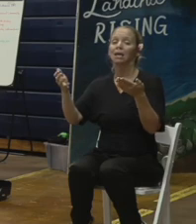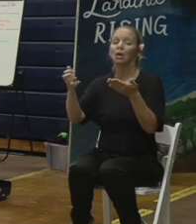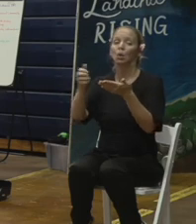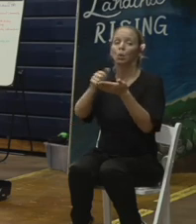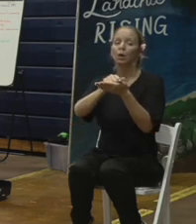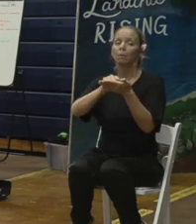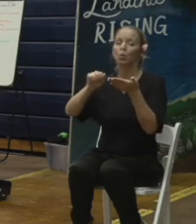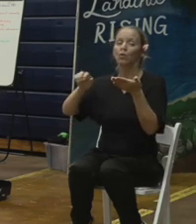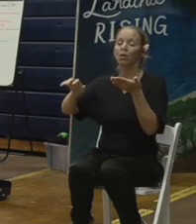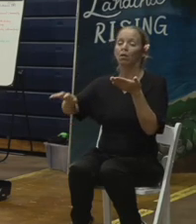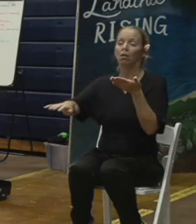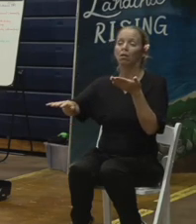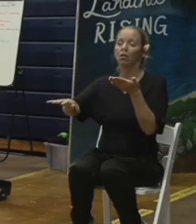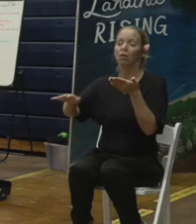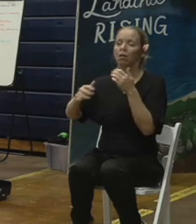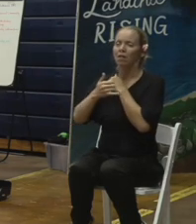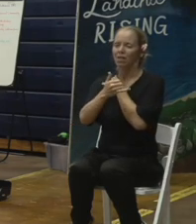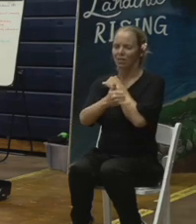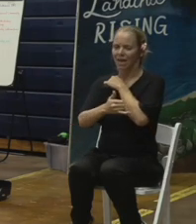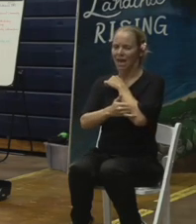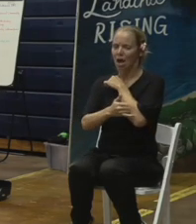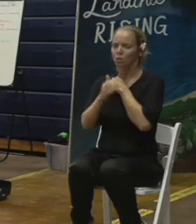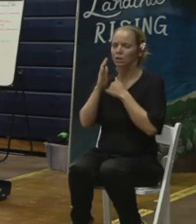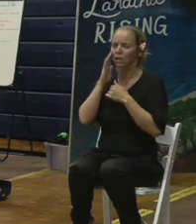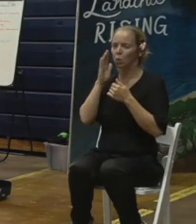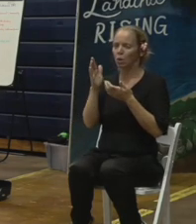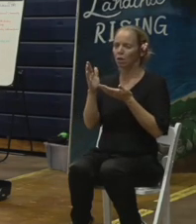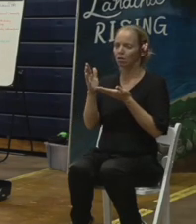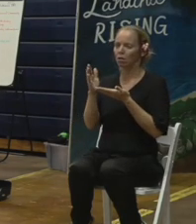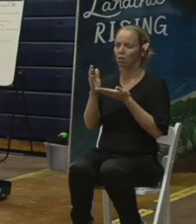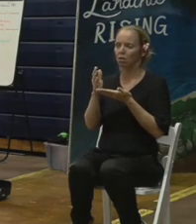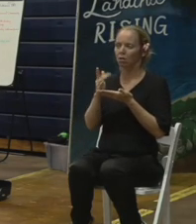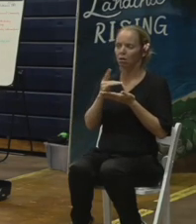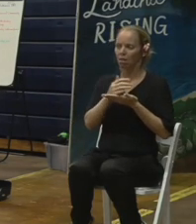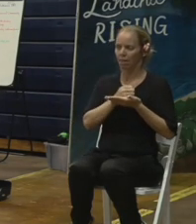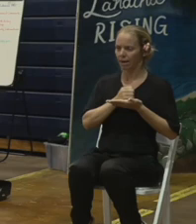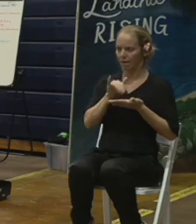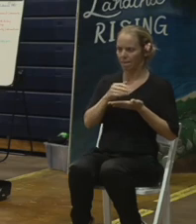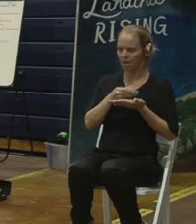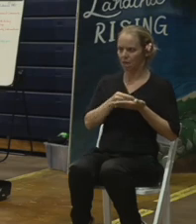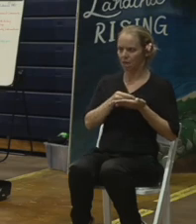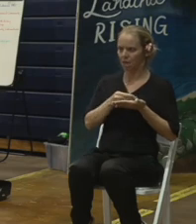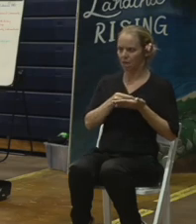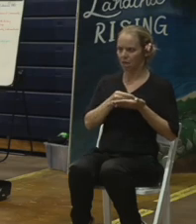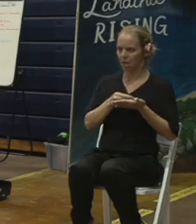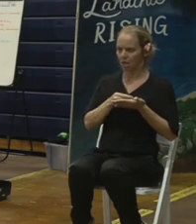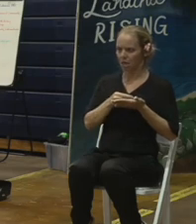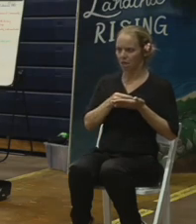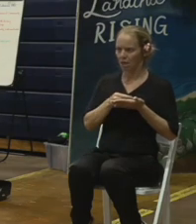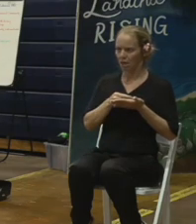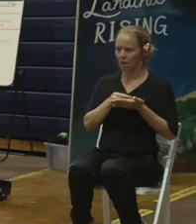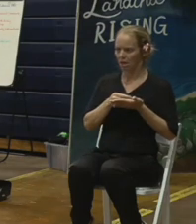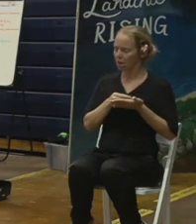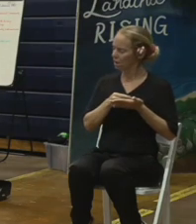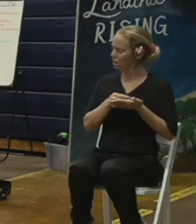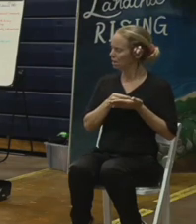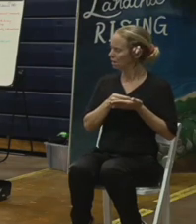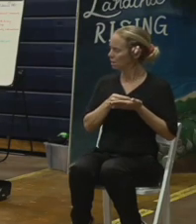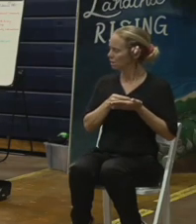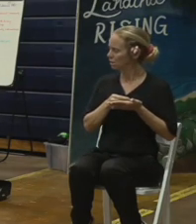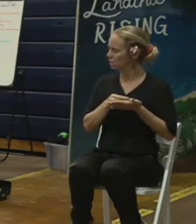Okay? Because otherwise that would be a duplication of benefits. And the second one is